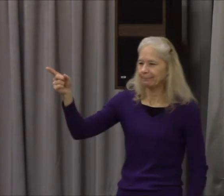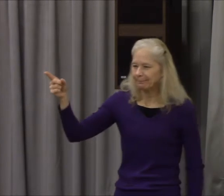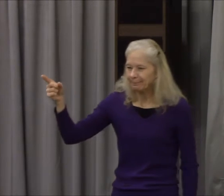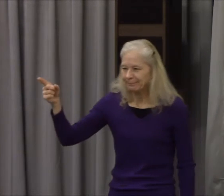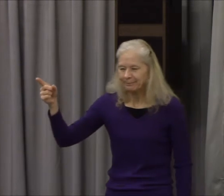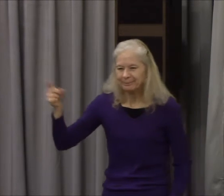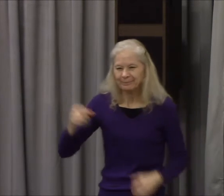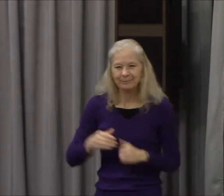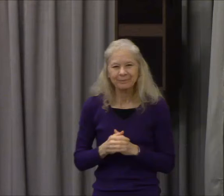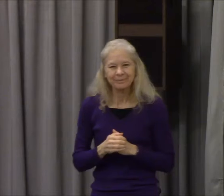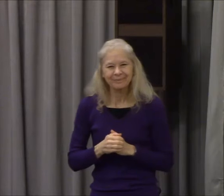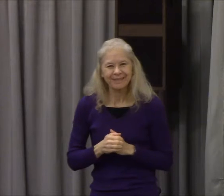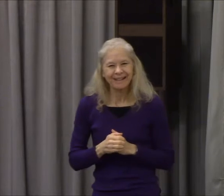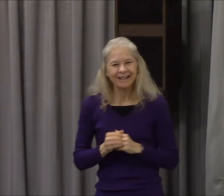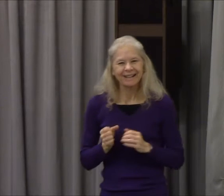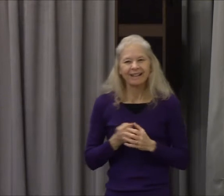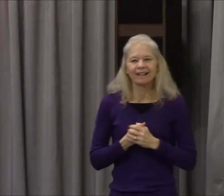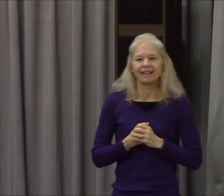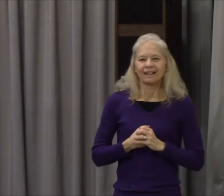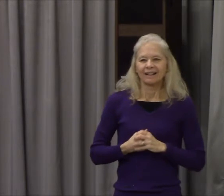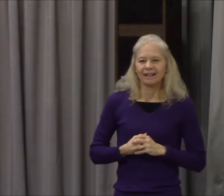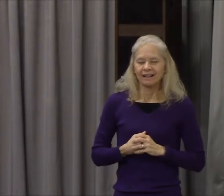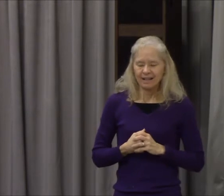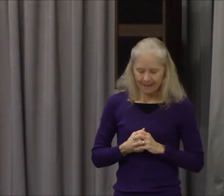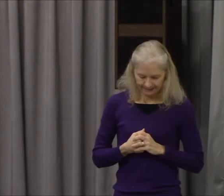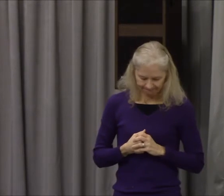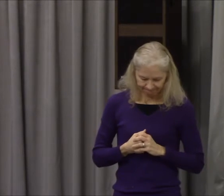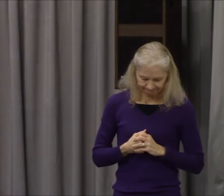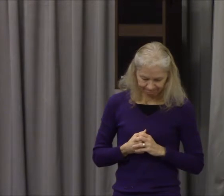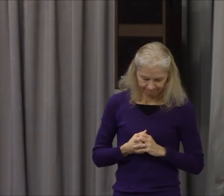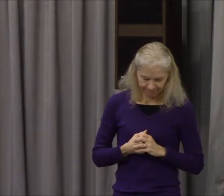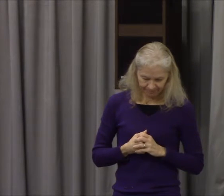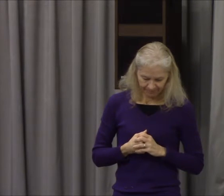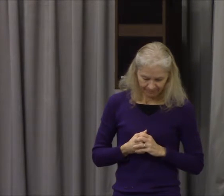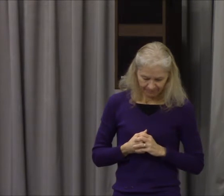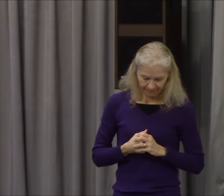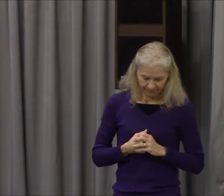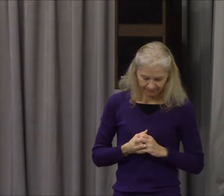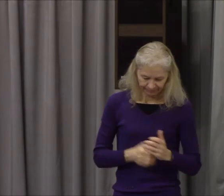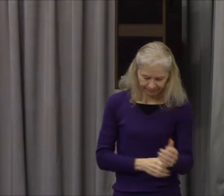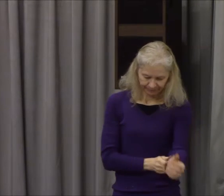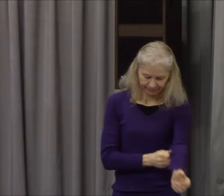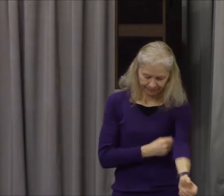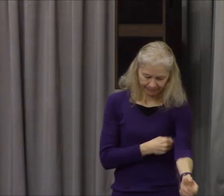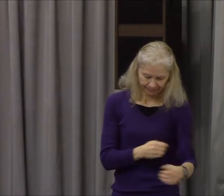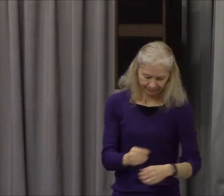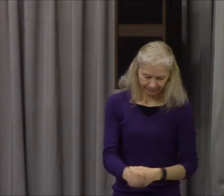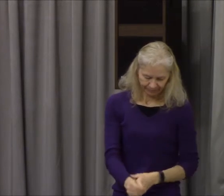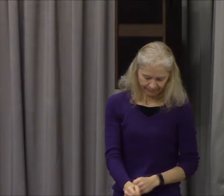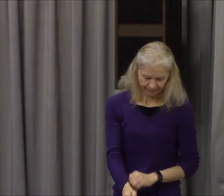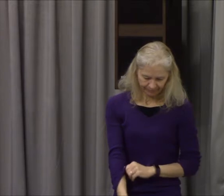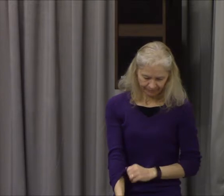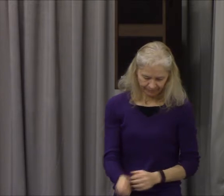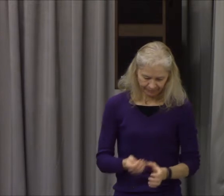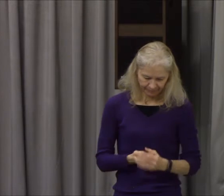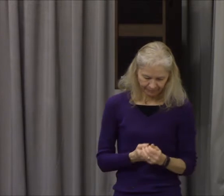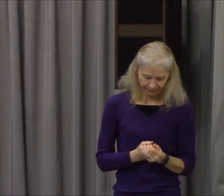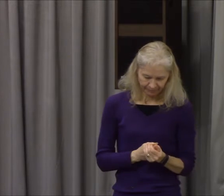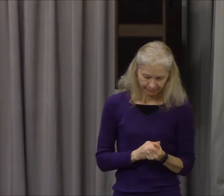God and bound themselves to a solemn oath not to do any wicked deeds but never to commit